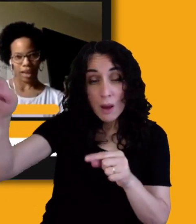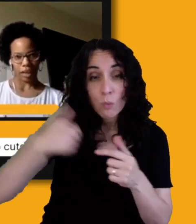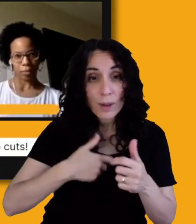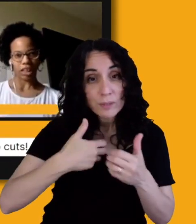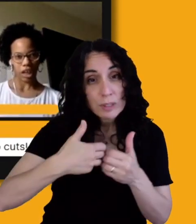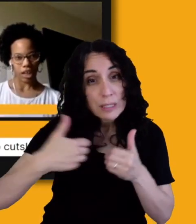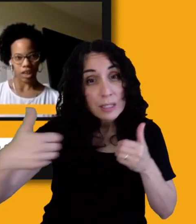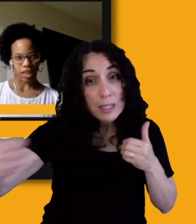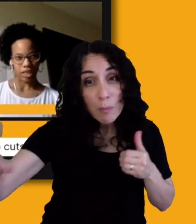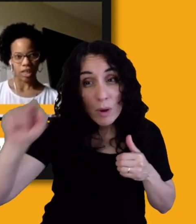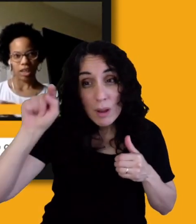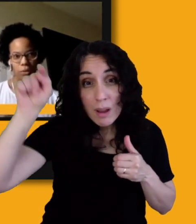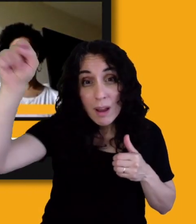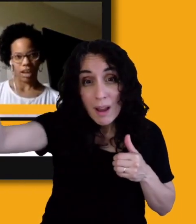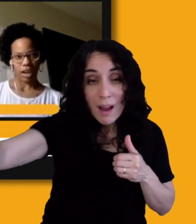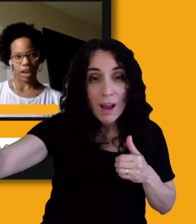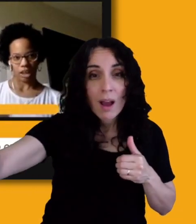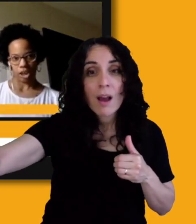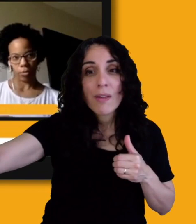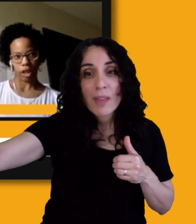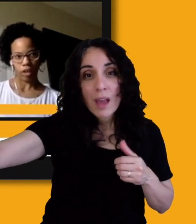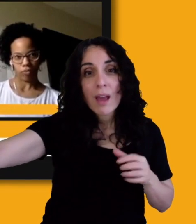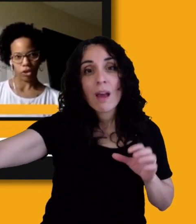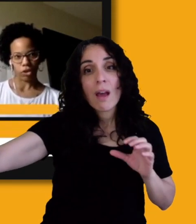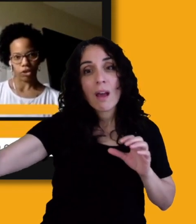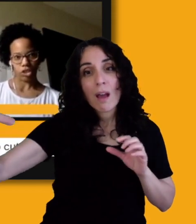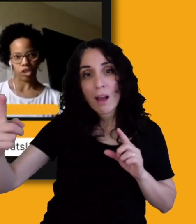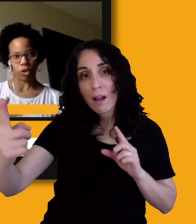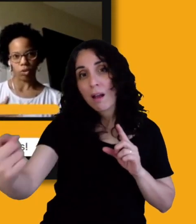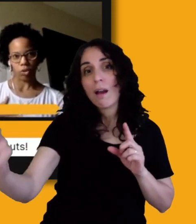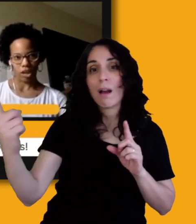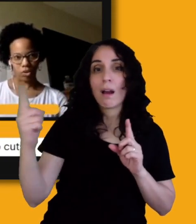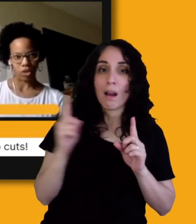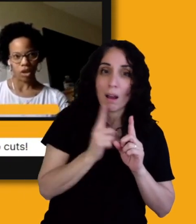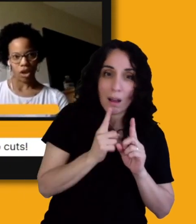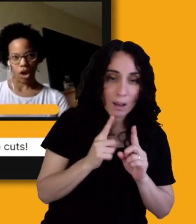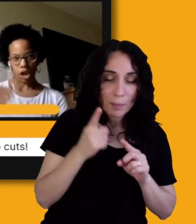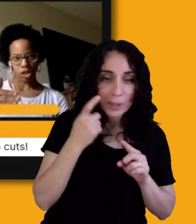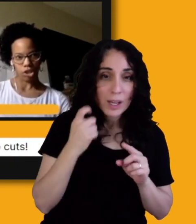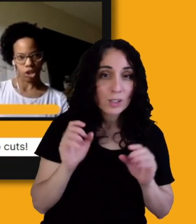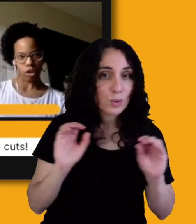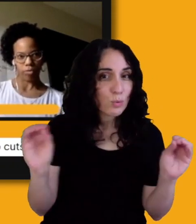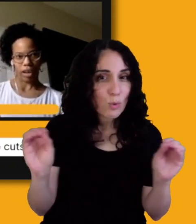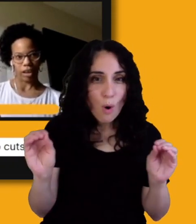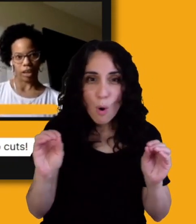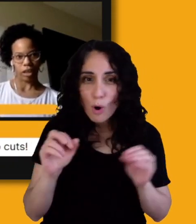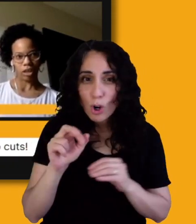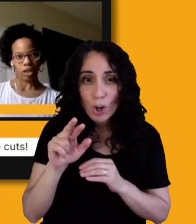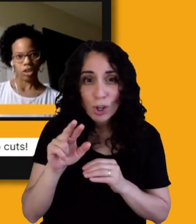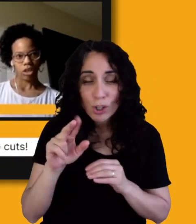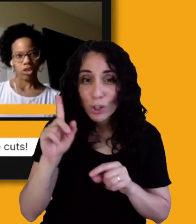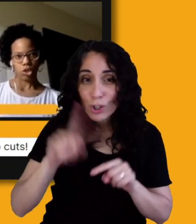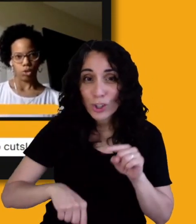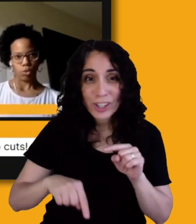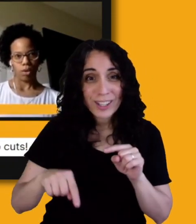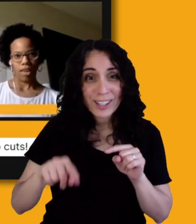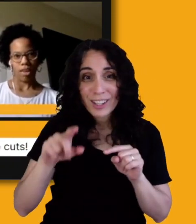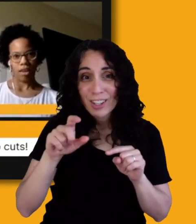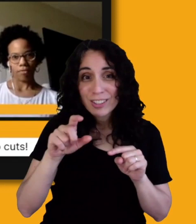because there was not a curb cut for her to go down on her ride. Yeah. And if